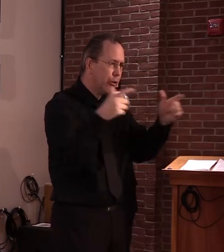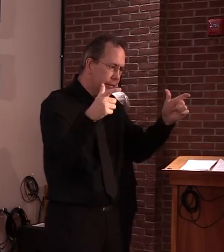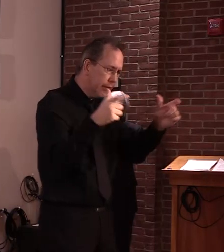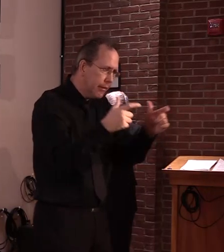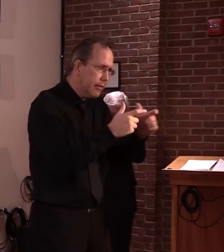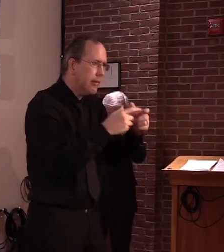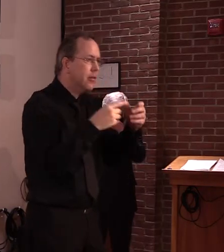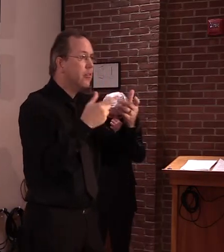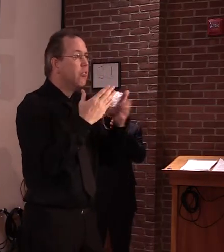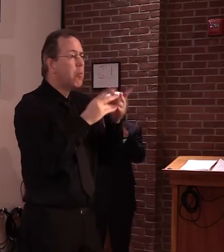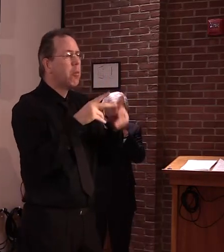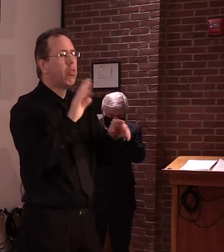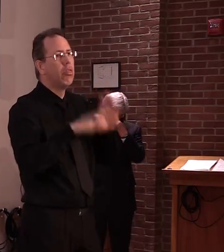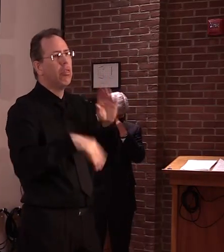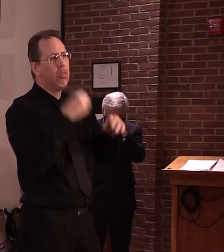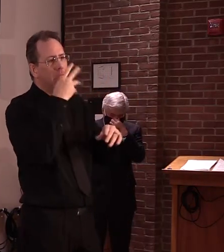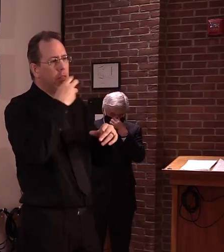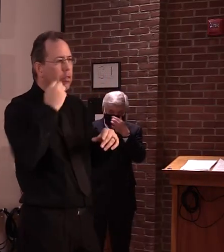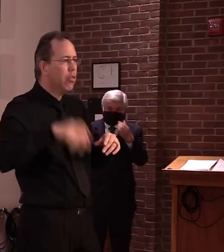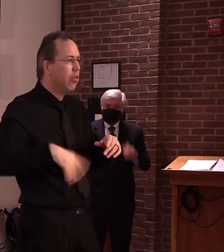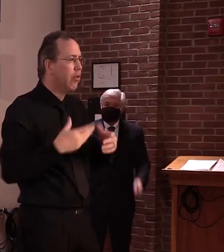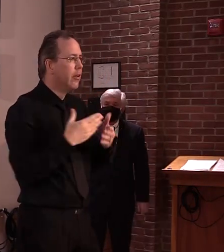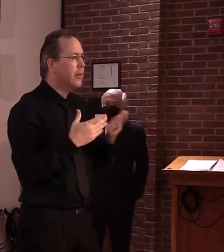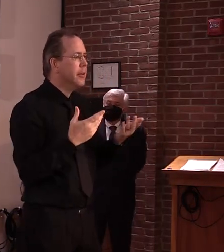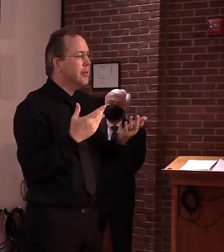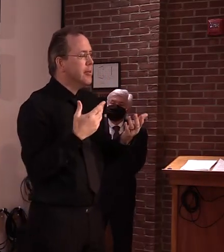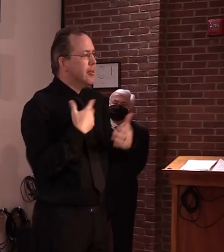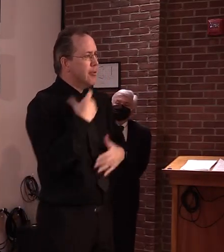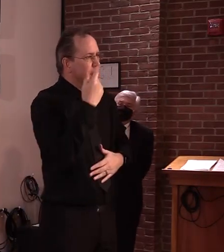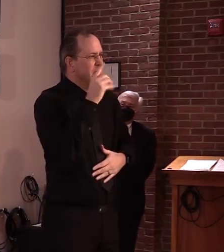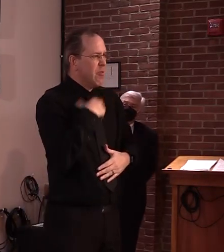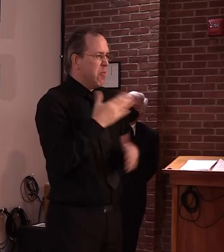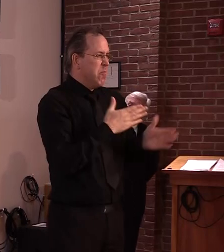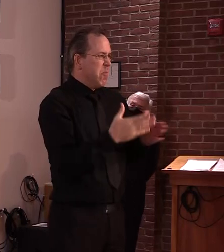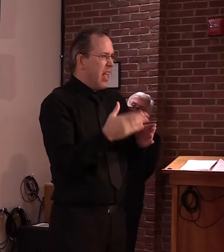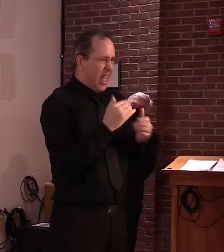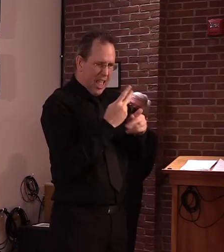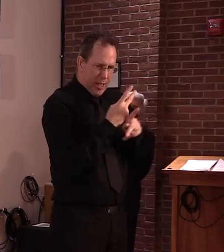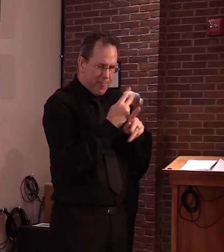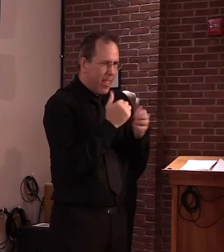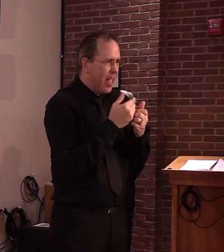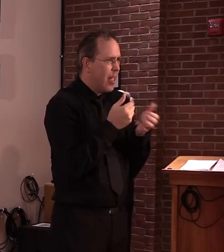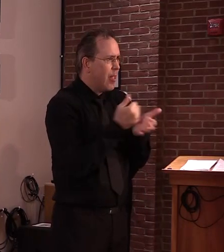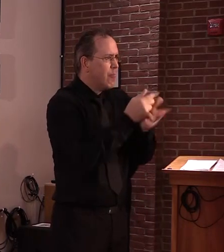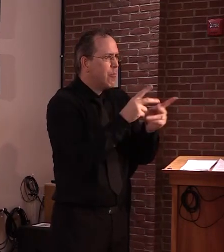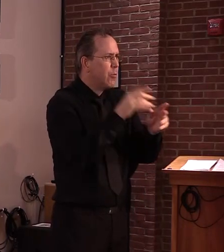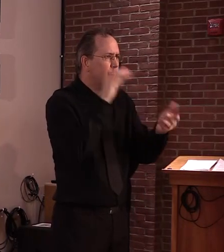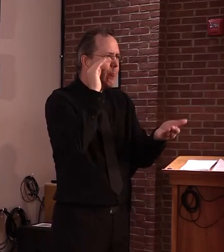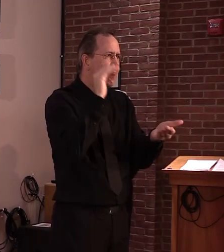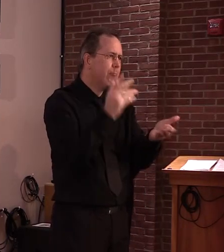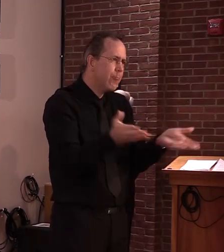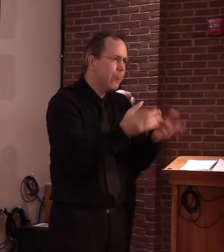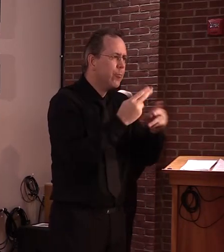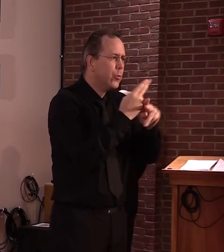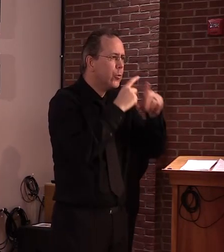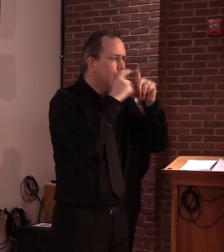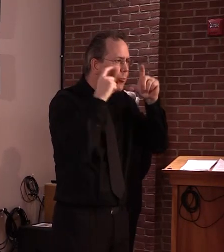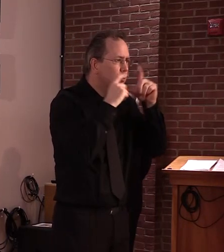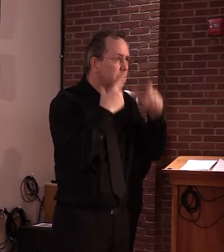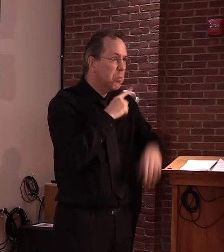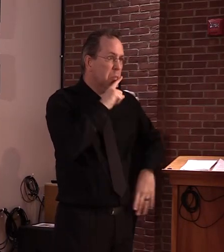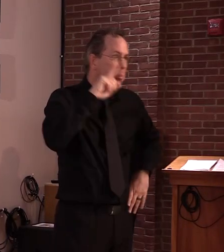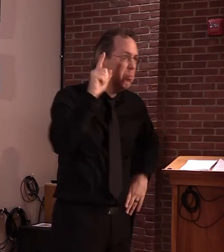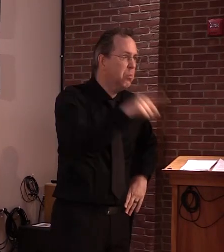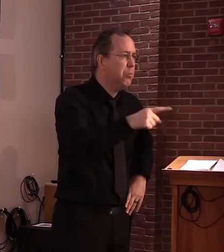more steps. But that's not my first preference. So we'll see what happens. I mean,